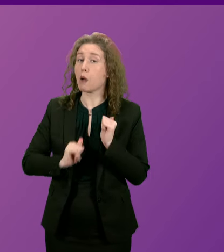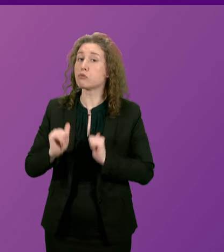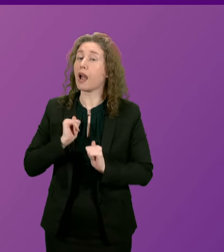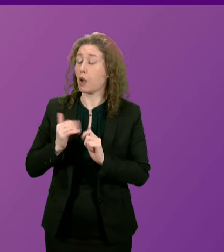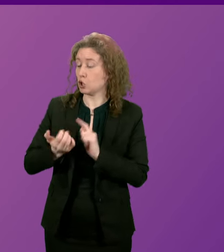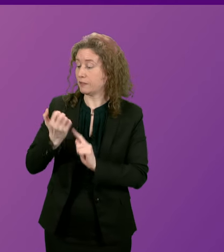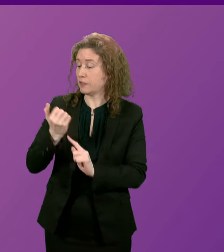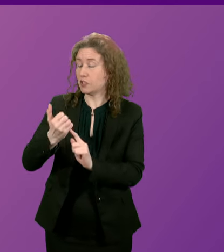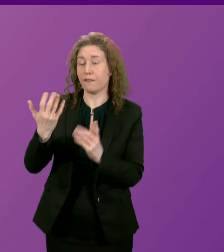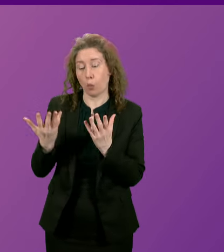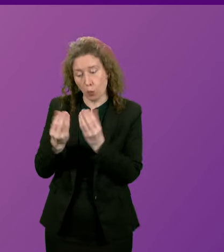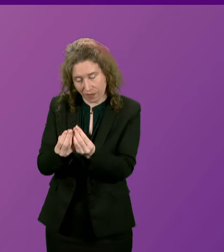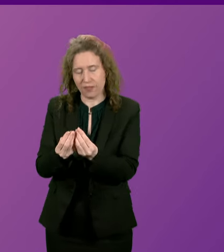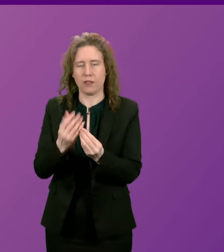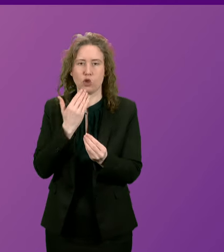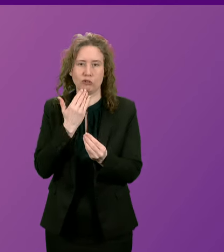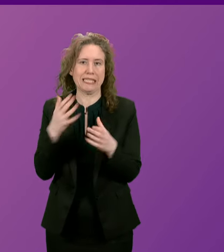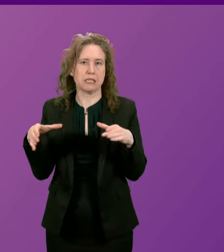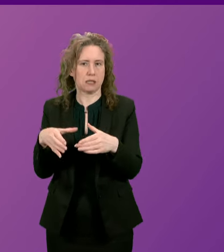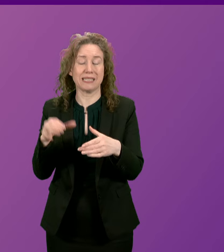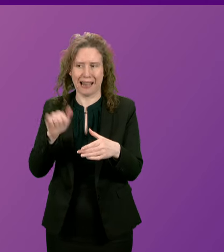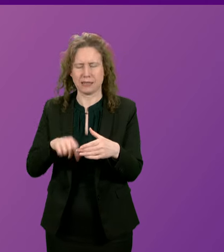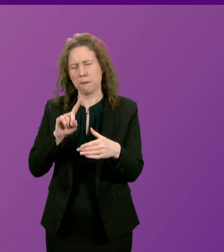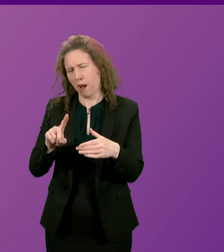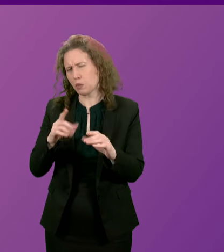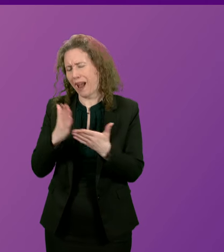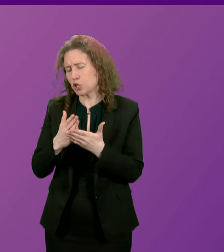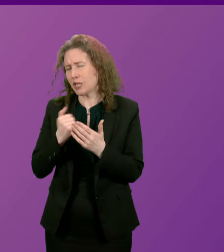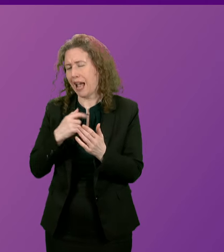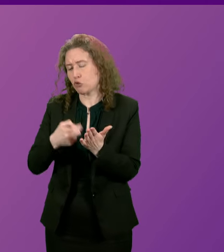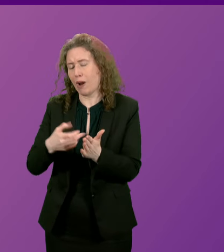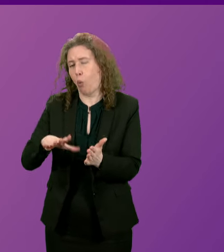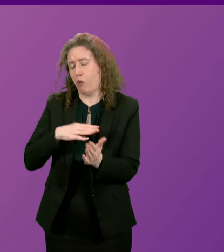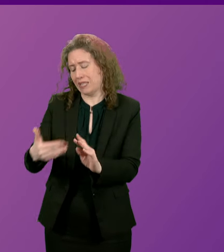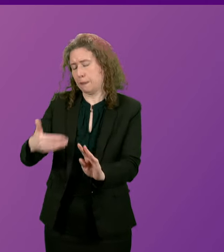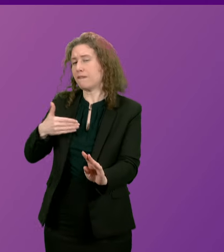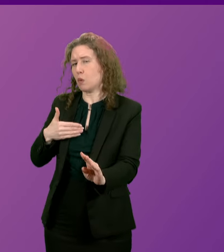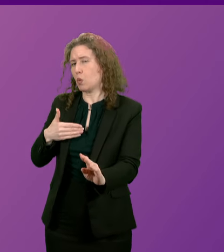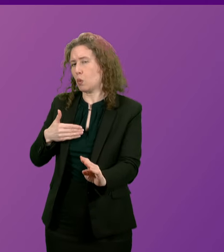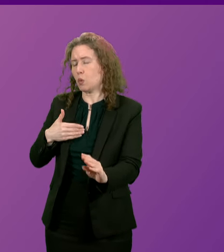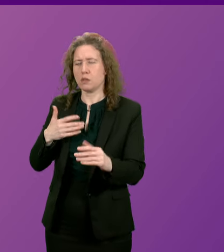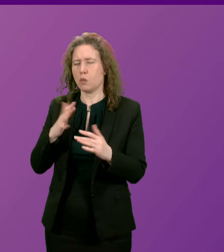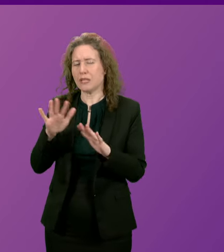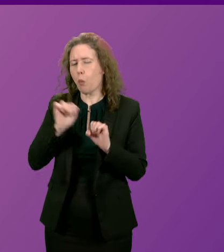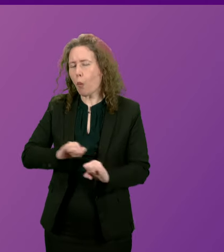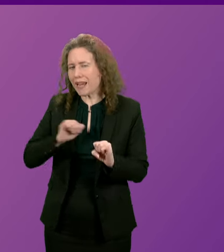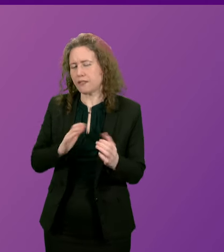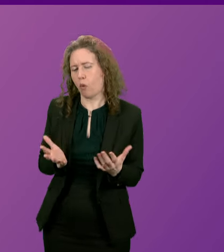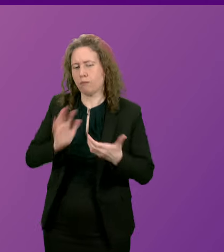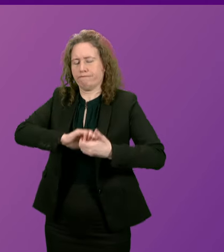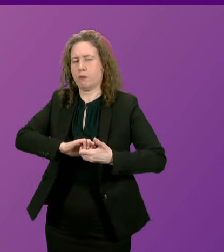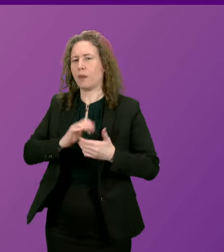achievements that were made with the cooperation with the Greens but we had a long-standing record on tackling climate crisis before we were in a cooperation